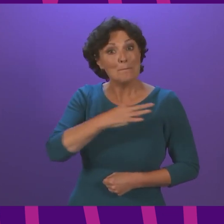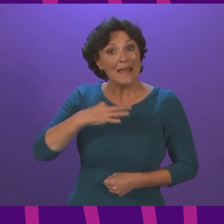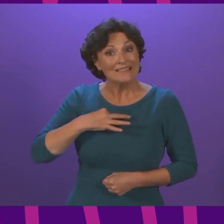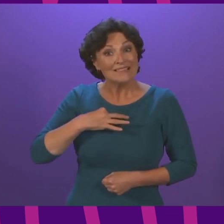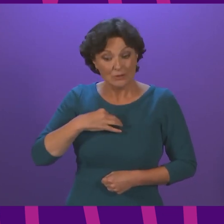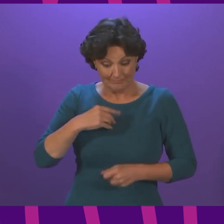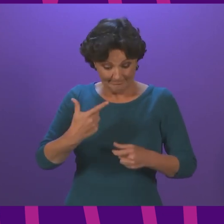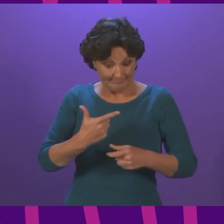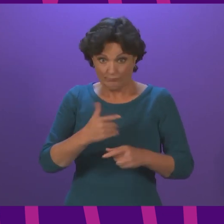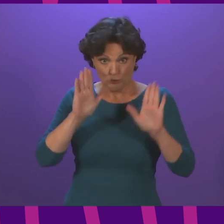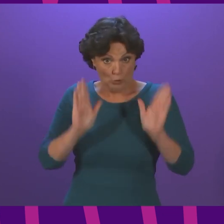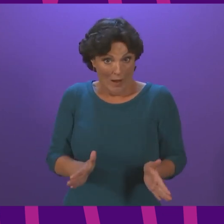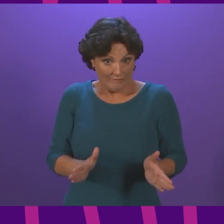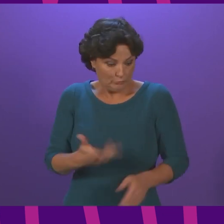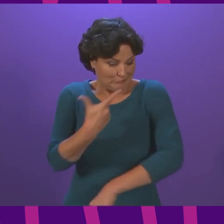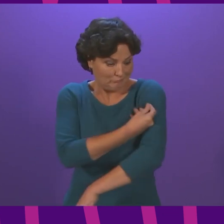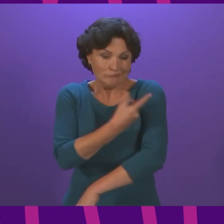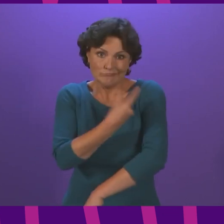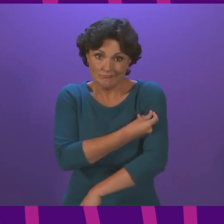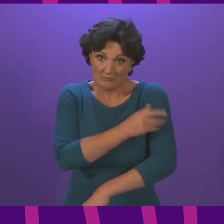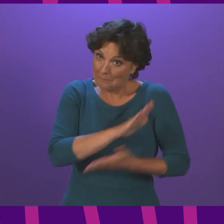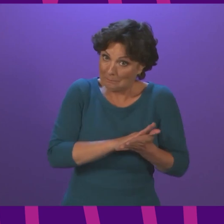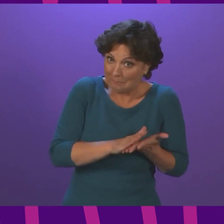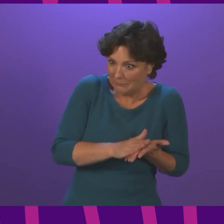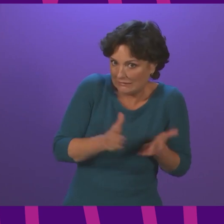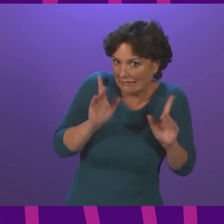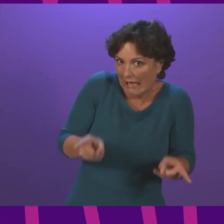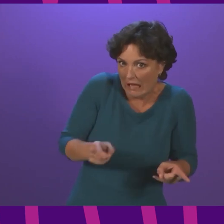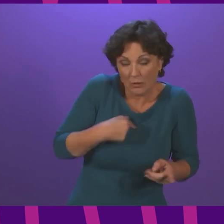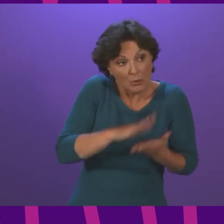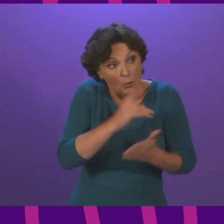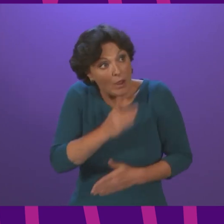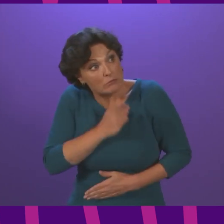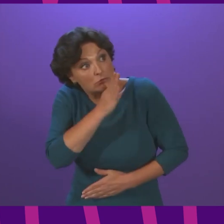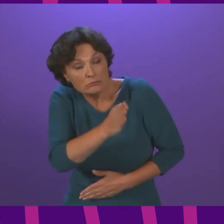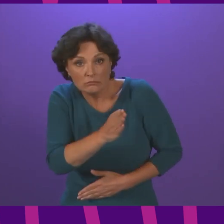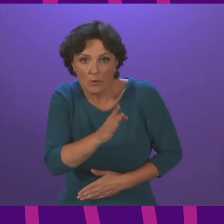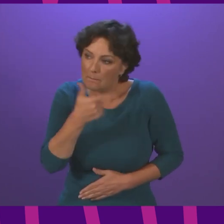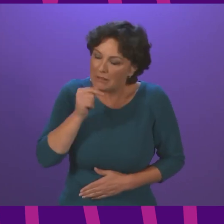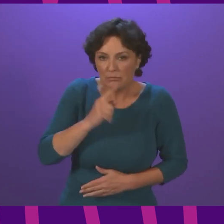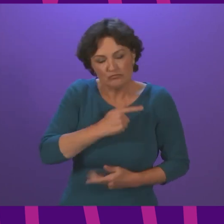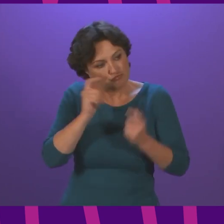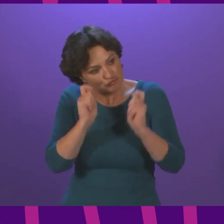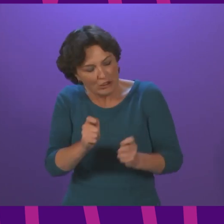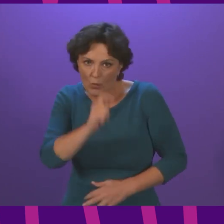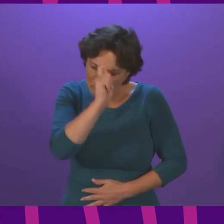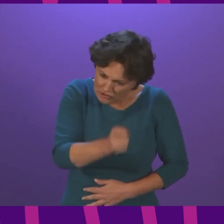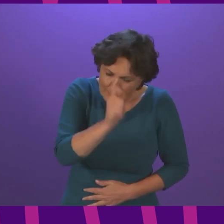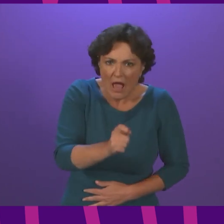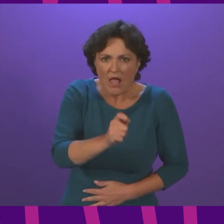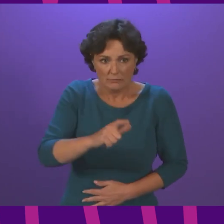-19 vaccine that they will be treated with dignity and respect as we transition to the full vaccine passport programme.